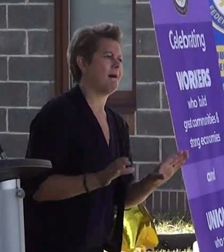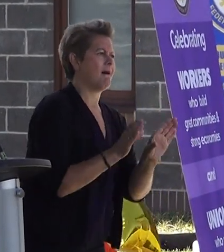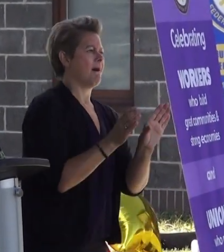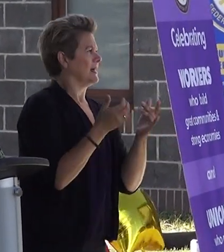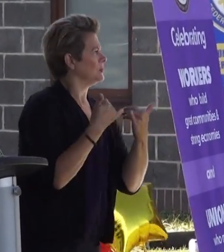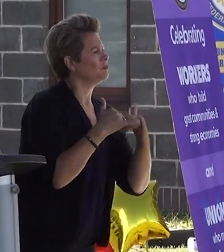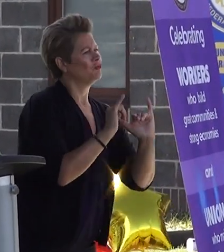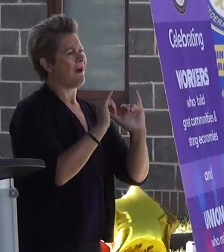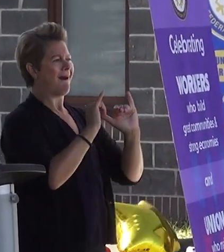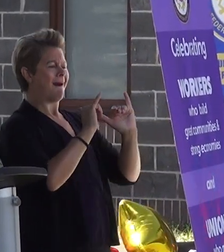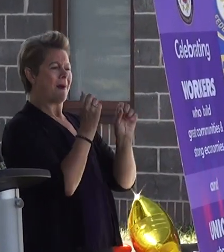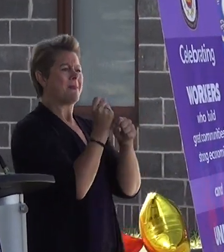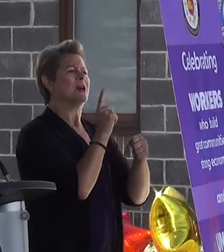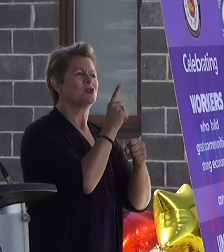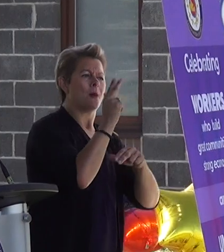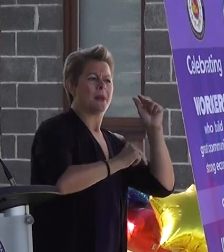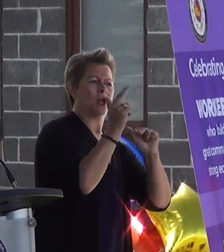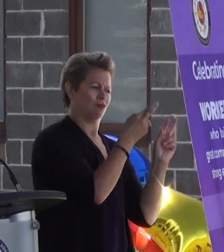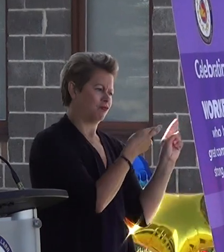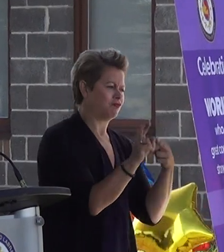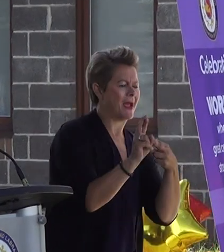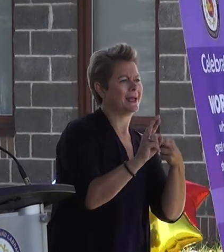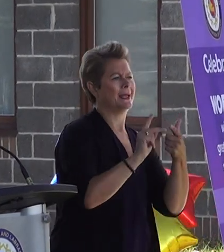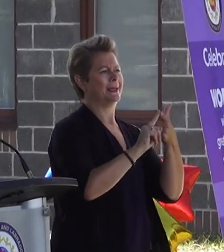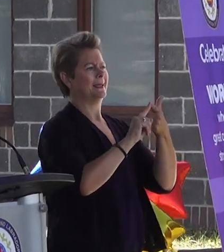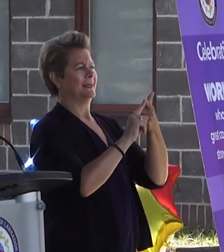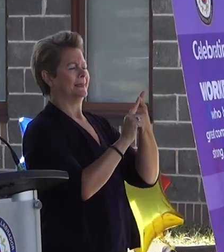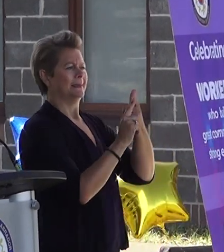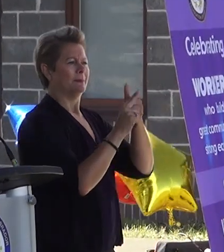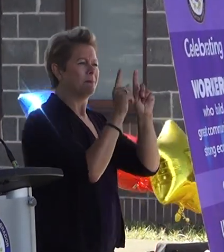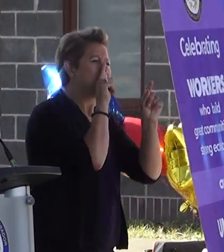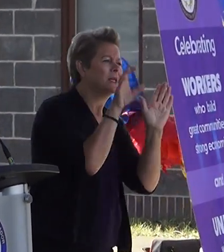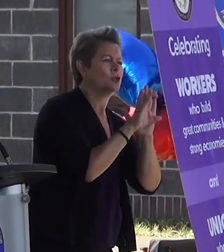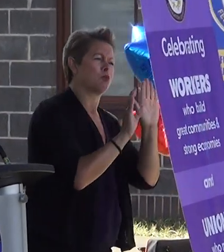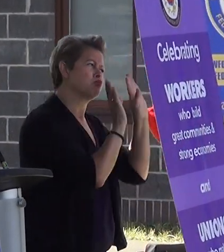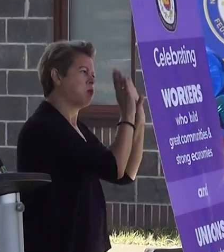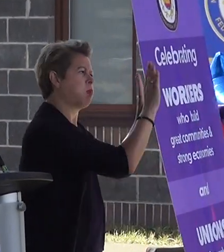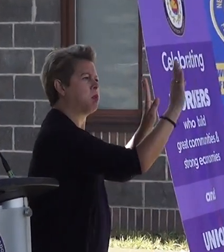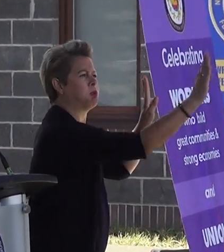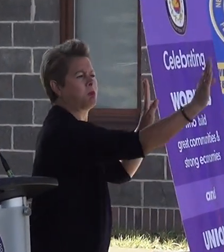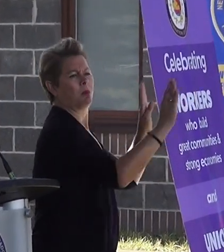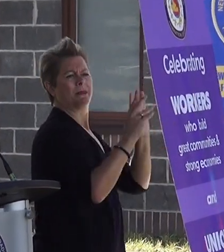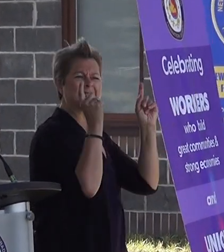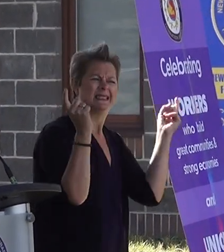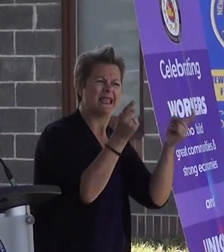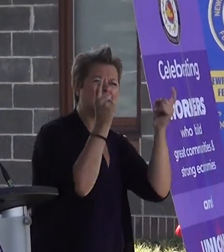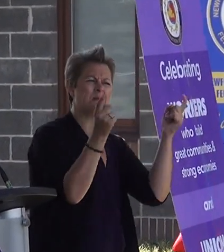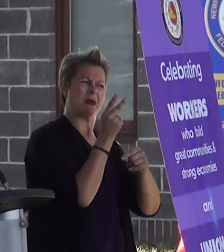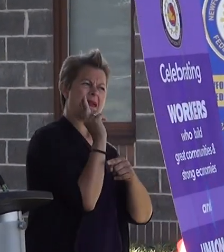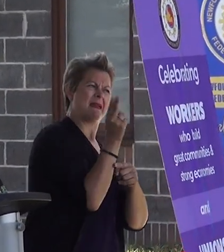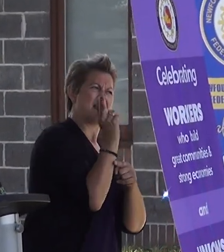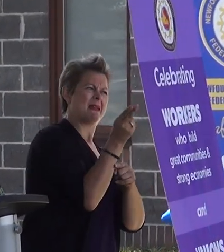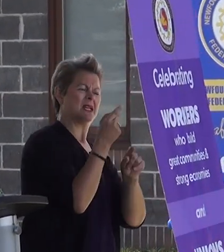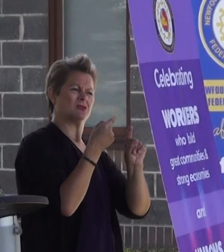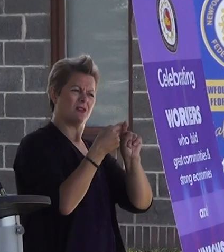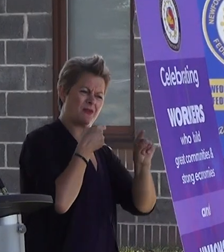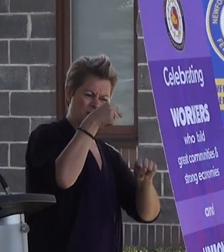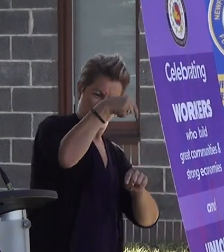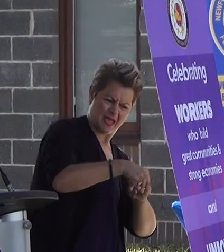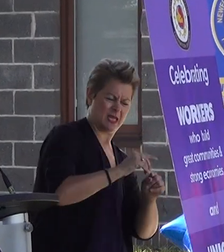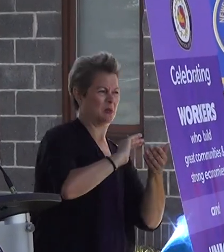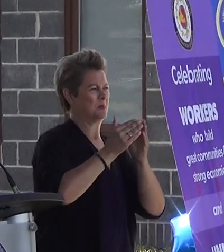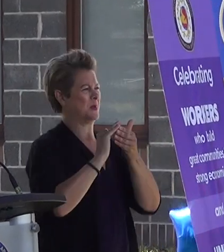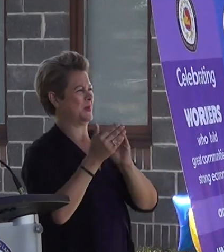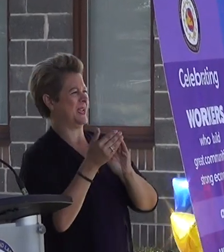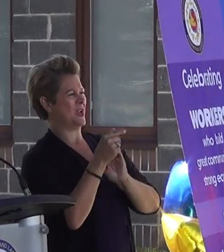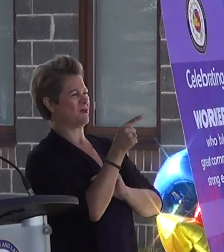up to snuff and to get all our displays out and to really celebrate the history of this beautiful community